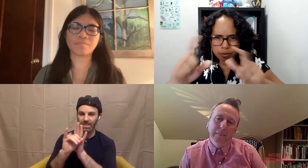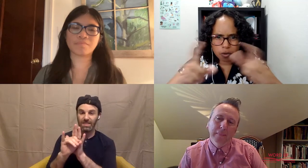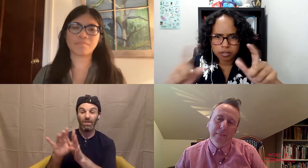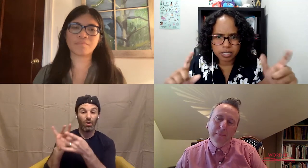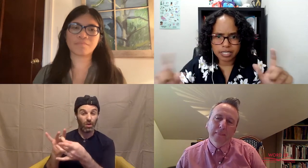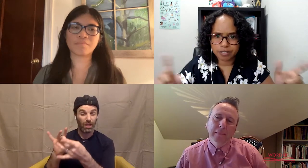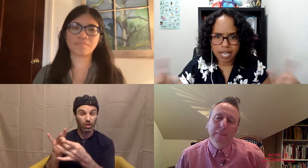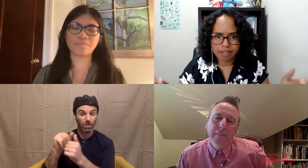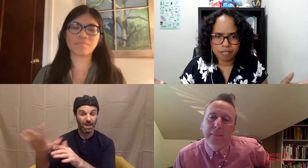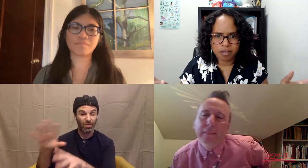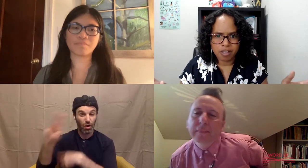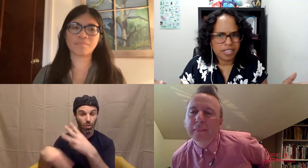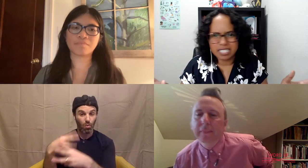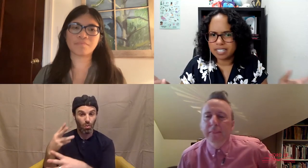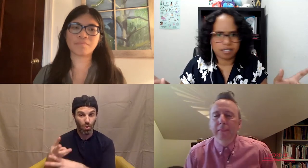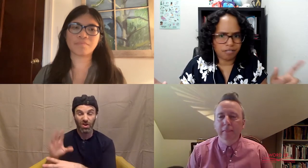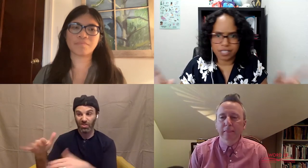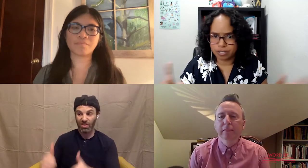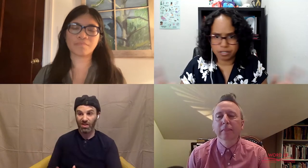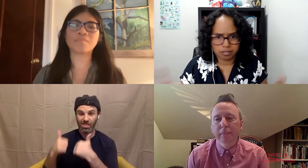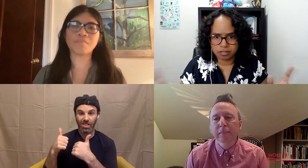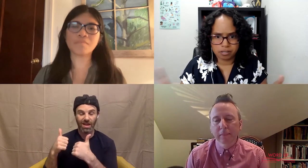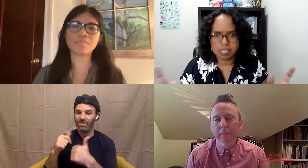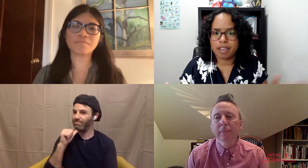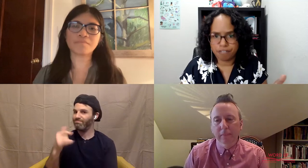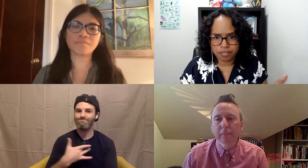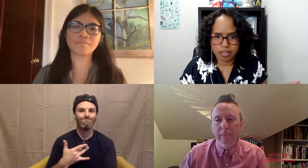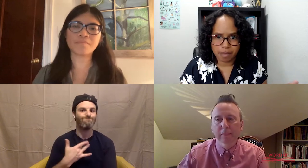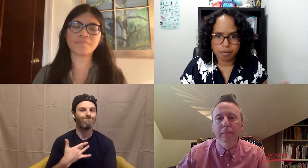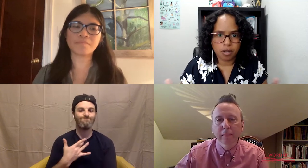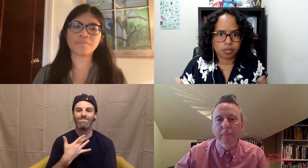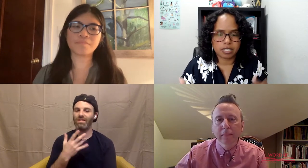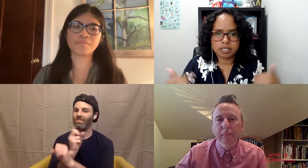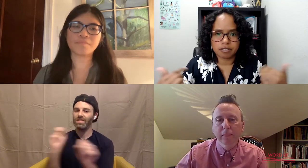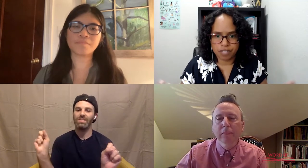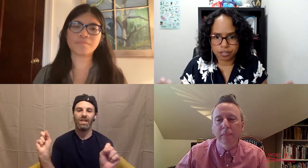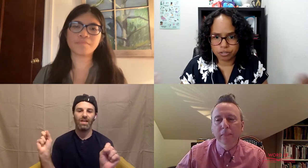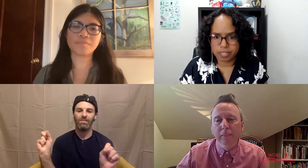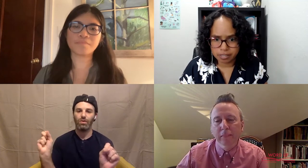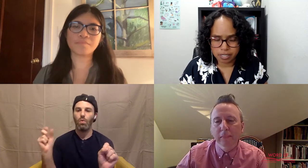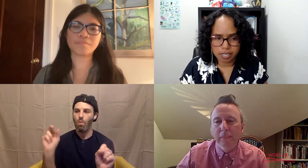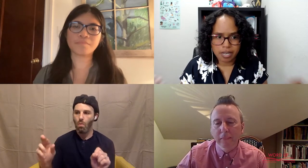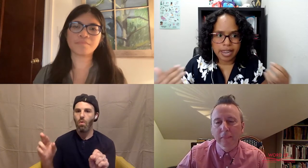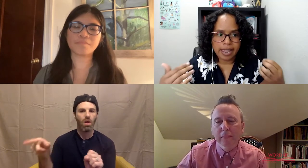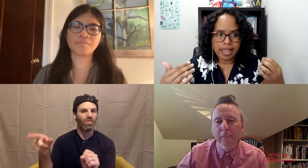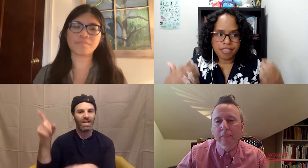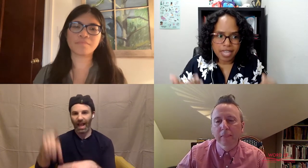world and in their life that doesn't feel safe to them or doesn't feel trusted. And then